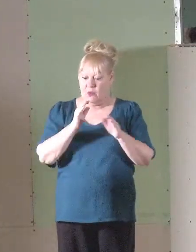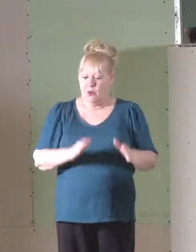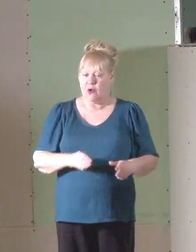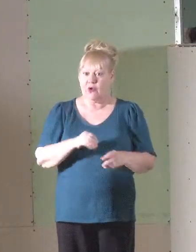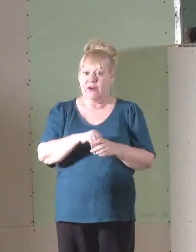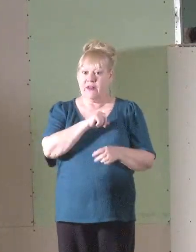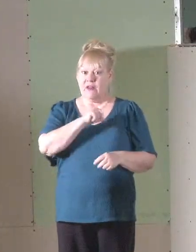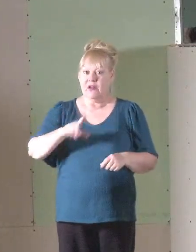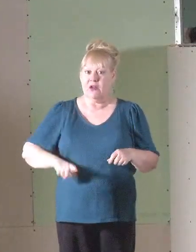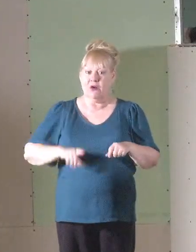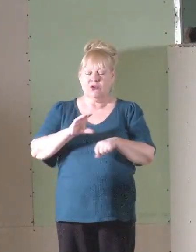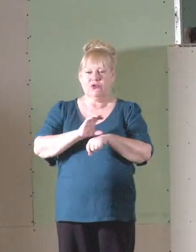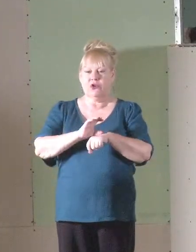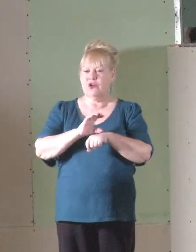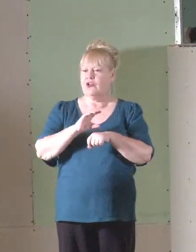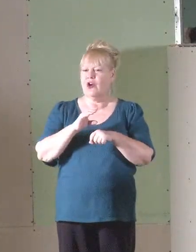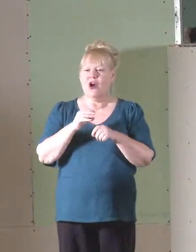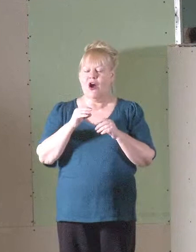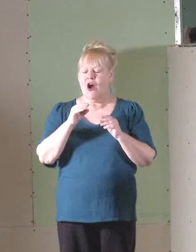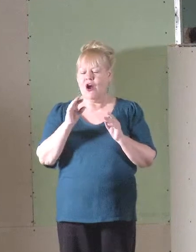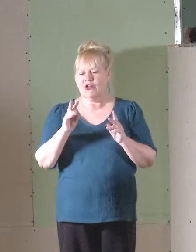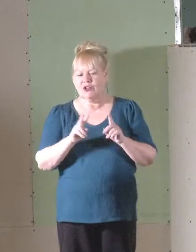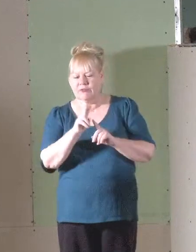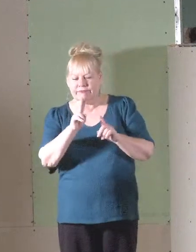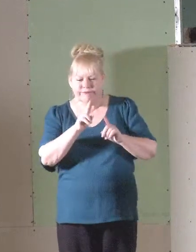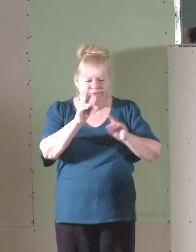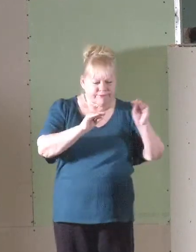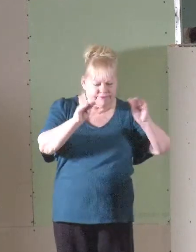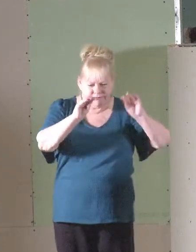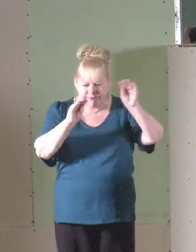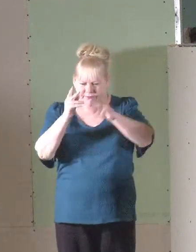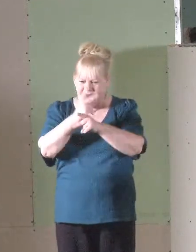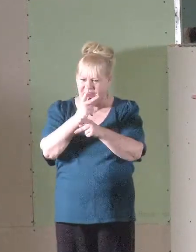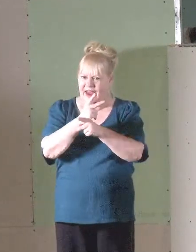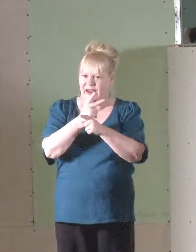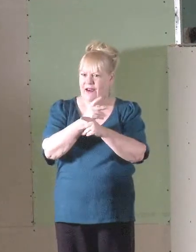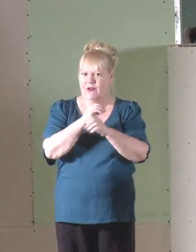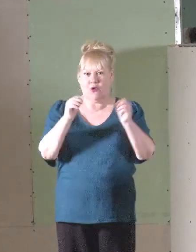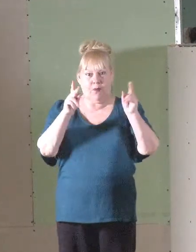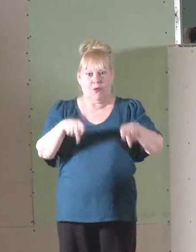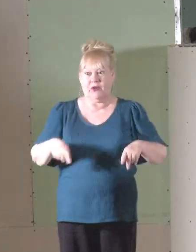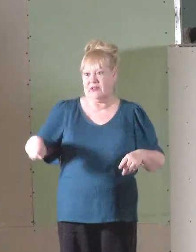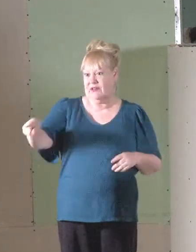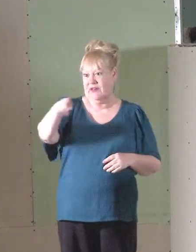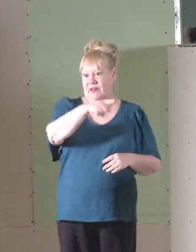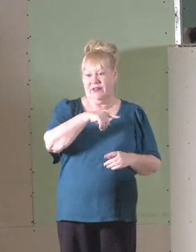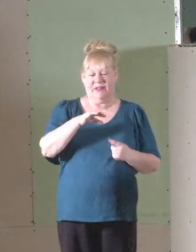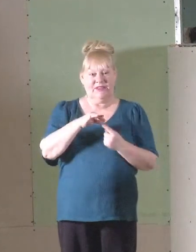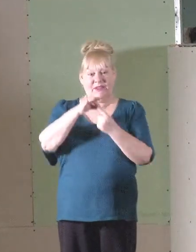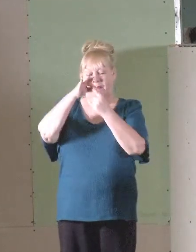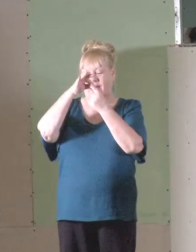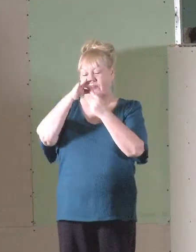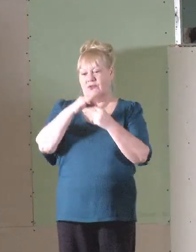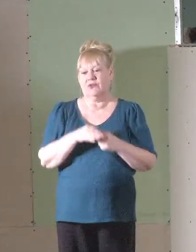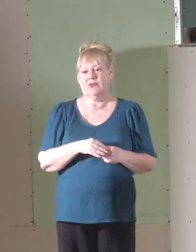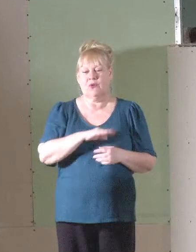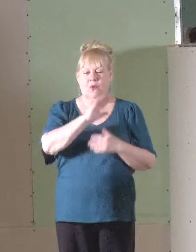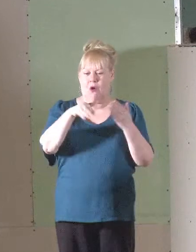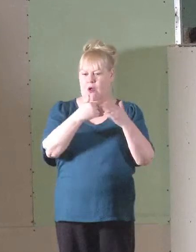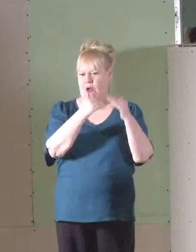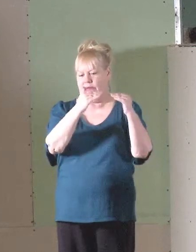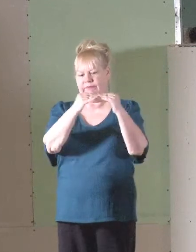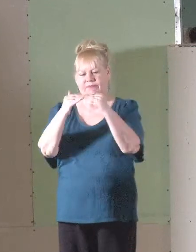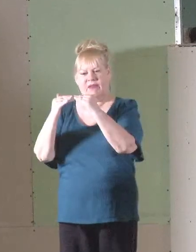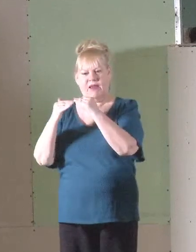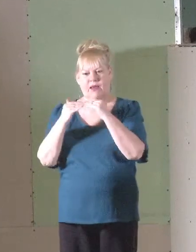Lord's church, are merely vine dressers in the vineyard of God. There's nobody in this body special. We're all equal